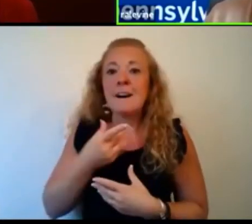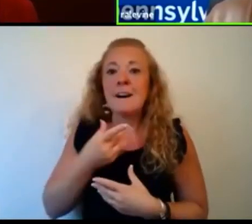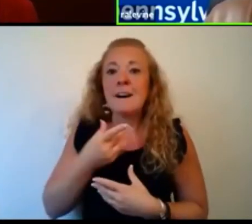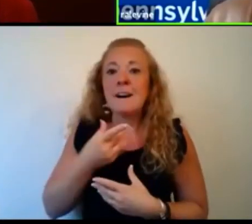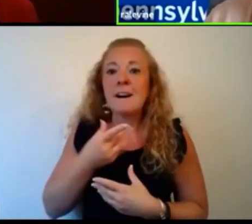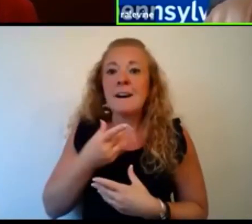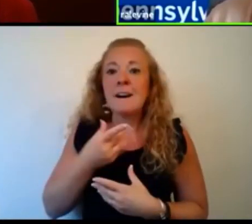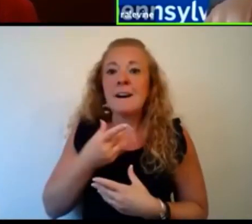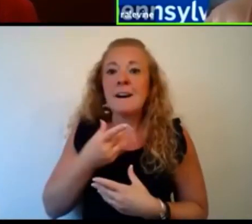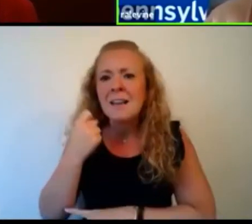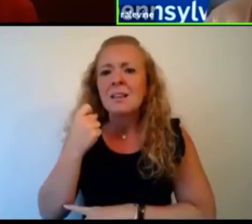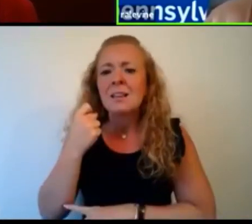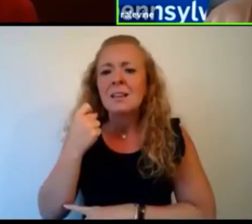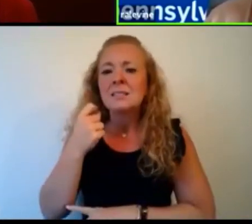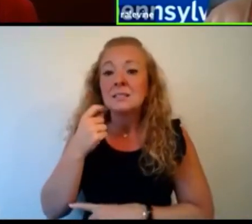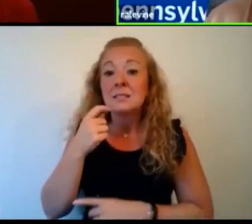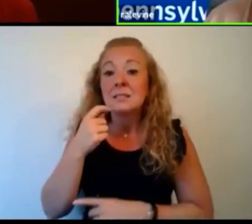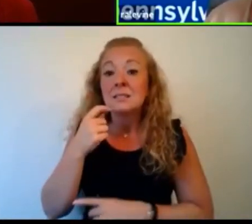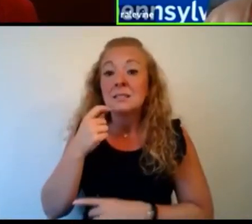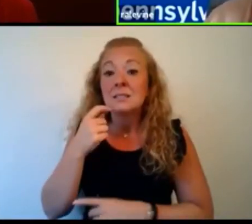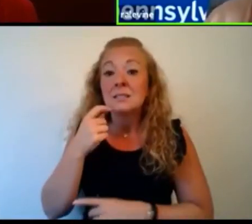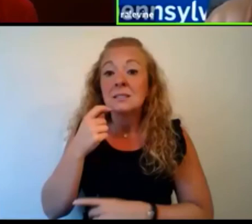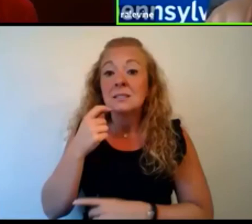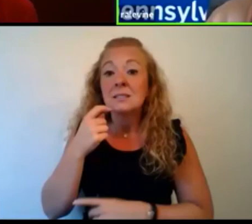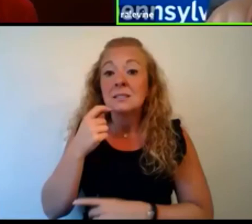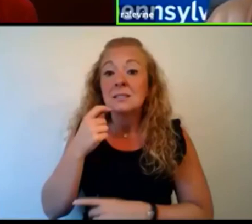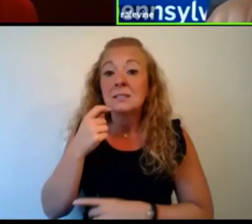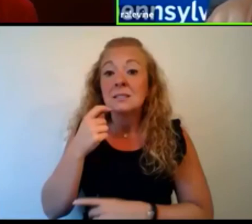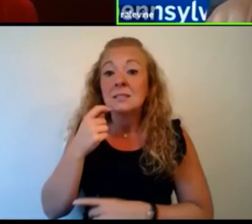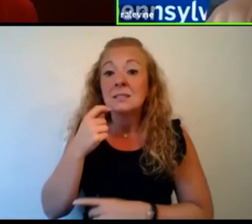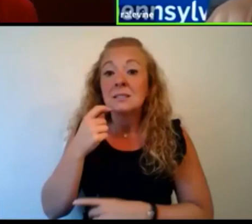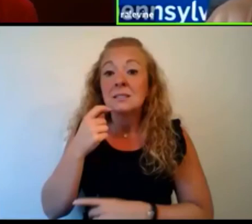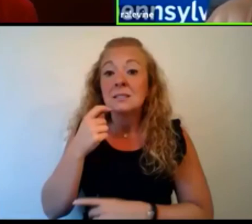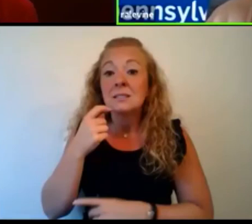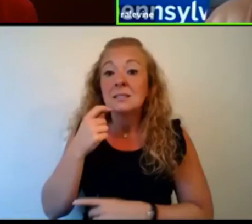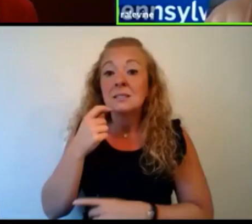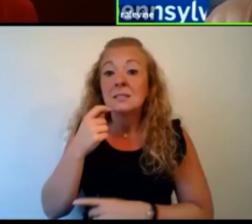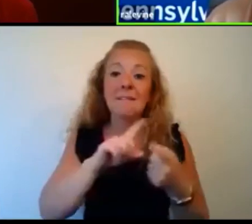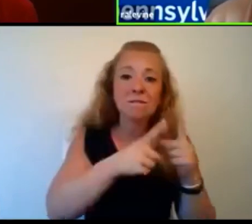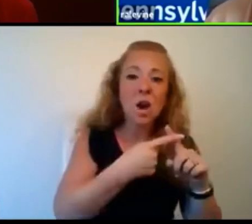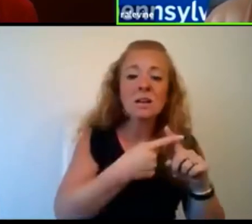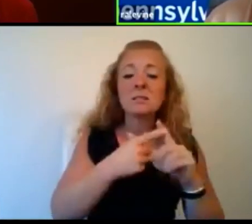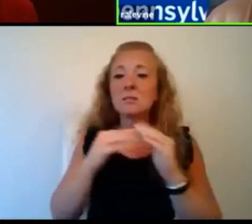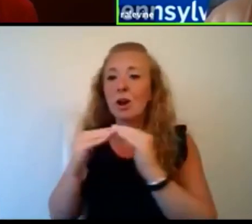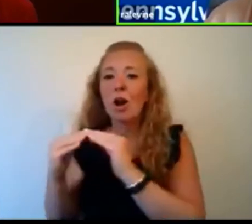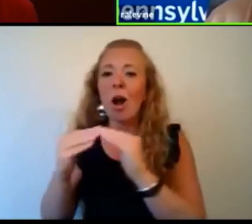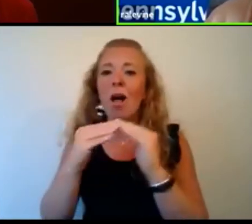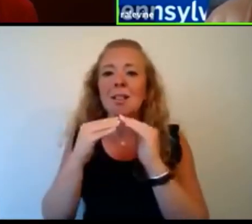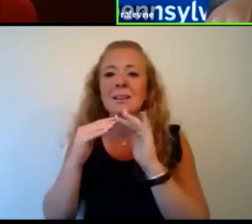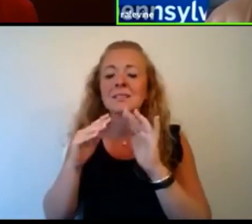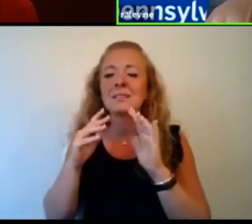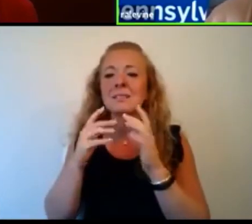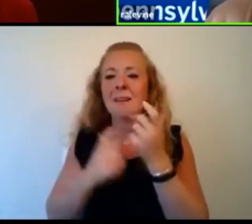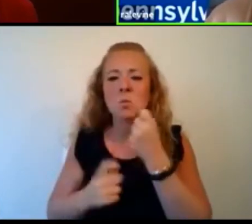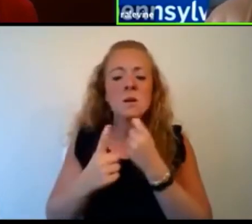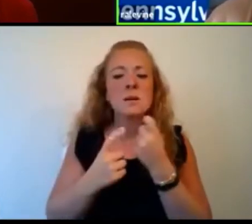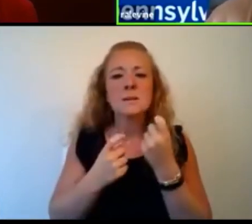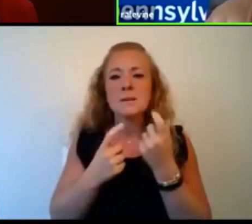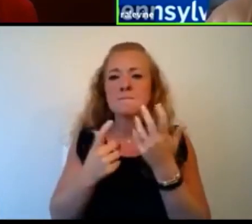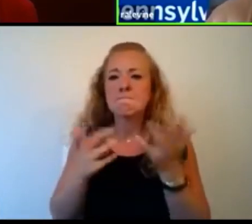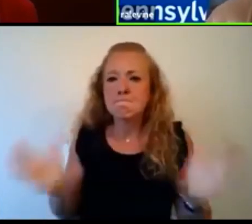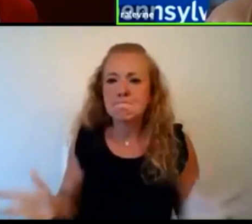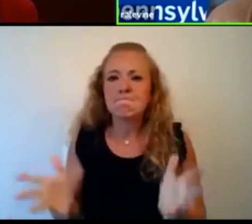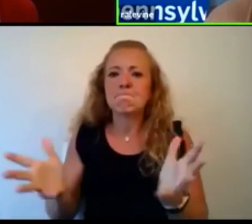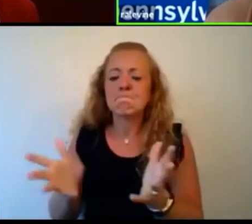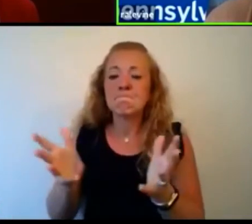also from our families and our loved ones and our friends and our colleagues. And, and, and to, to really, we need to